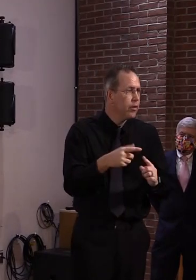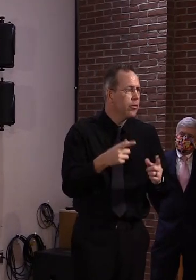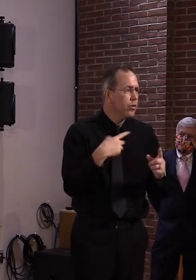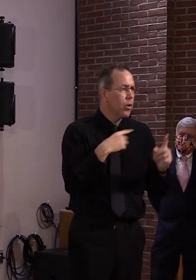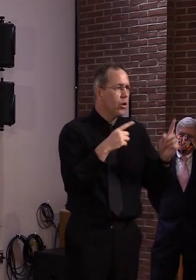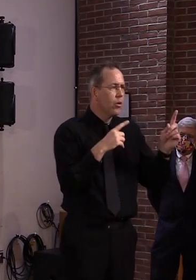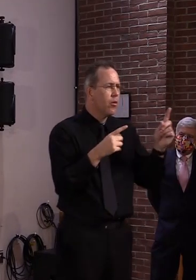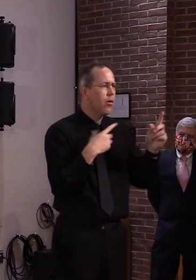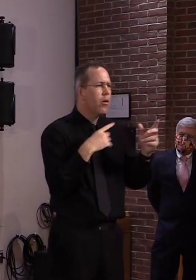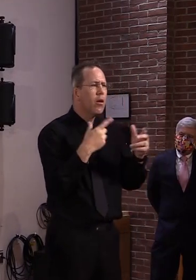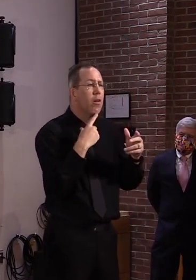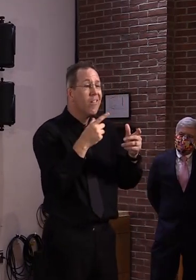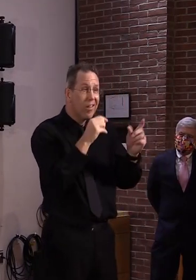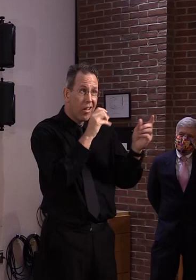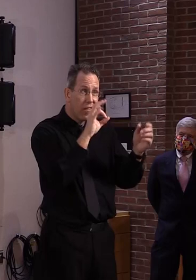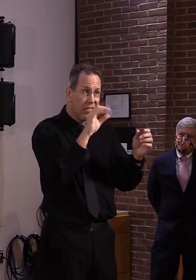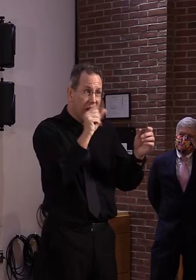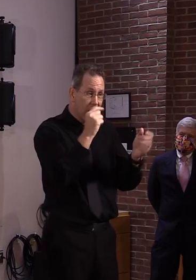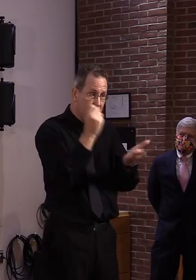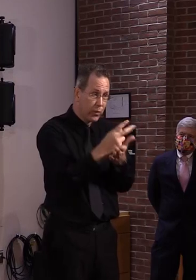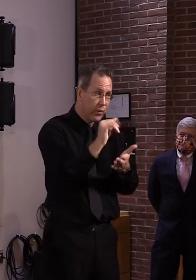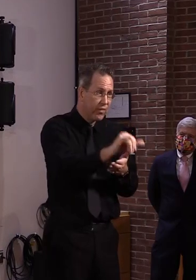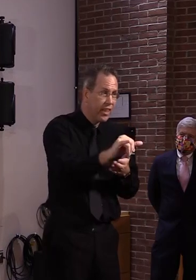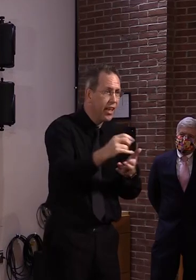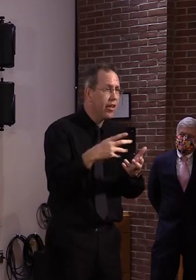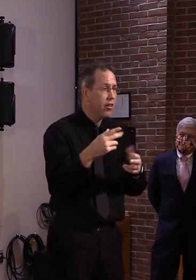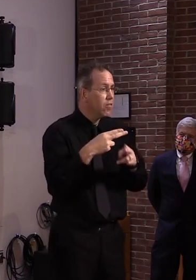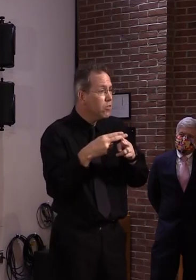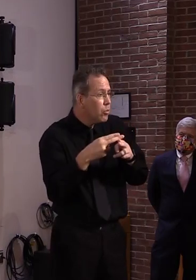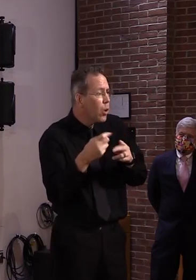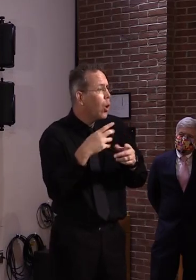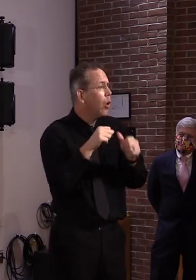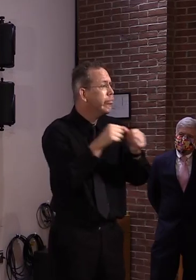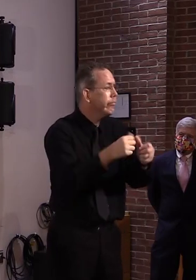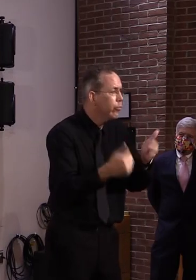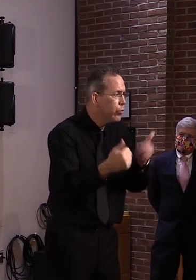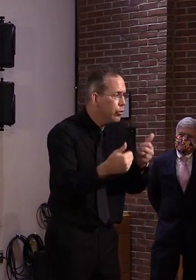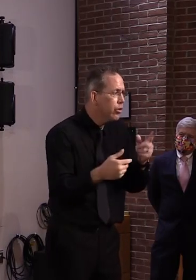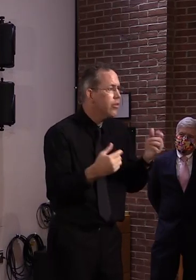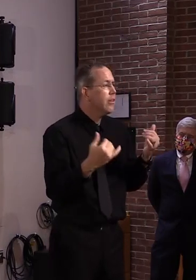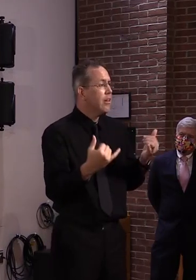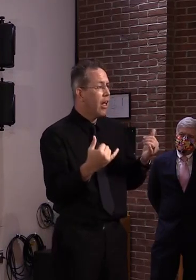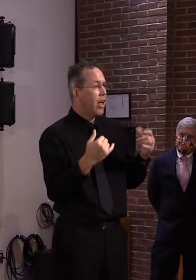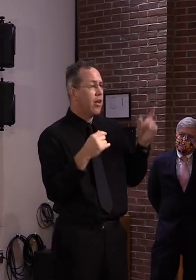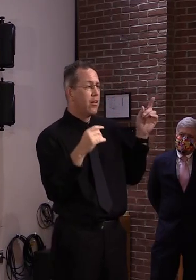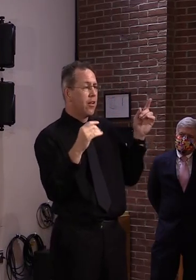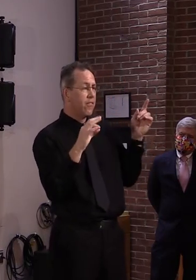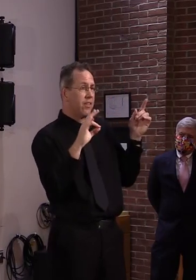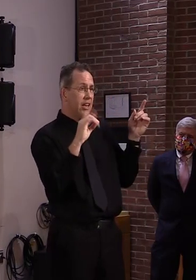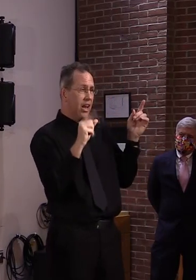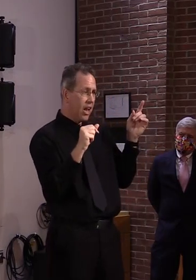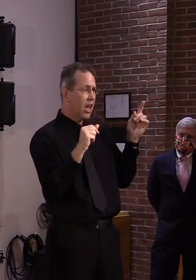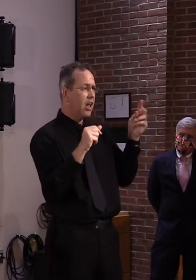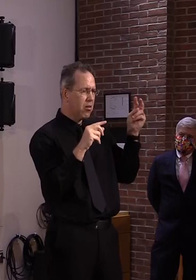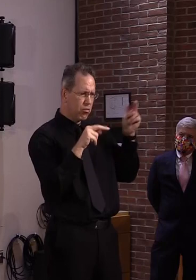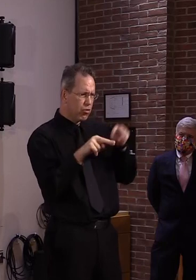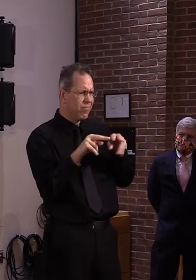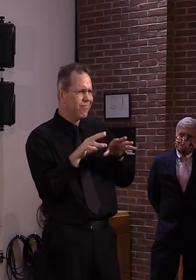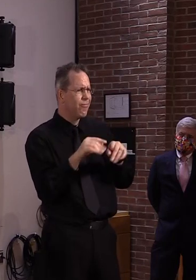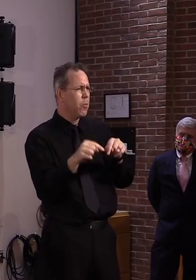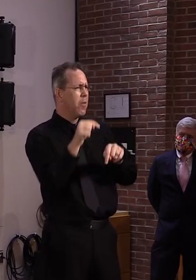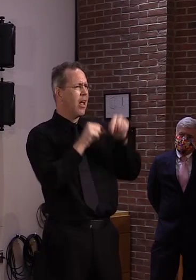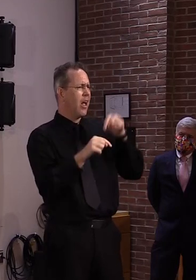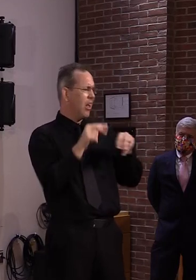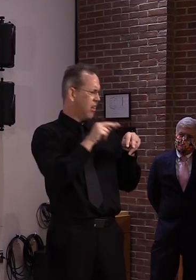But now they're having time to go back and say, how do these tests really perform? And not all of them are actually passing muster on